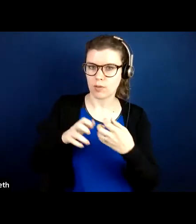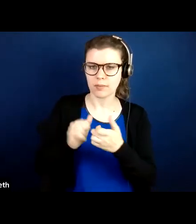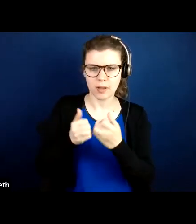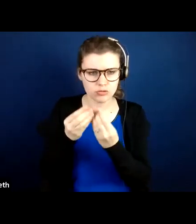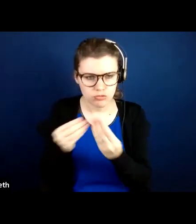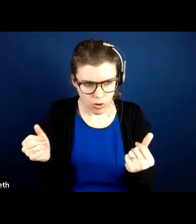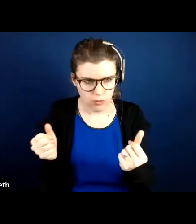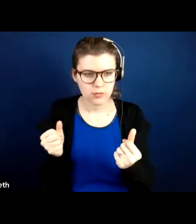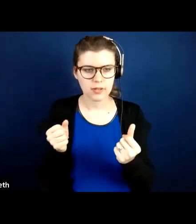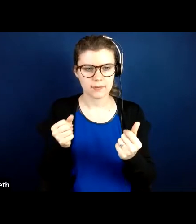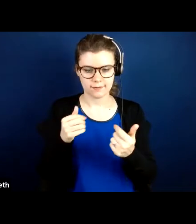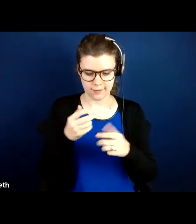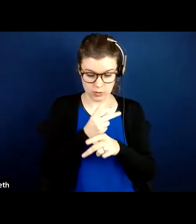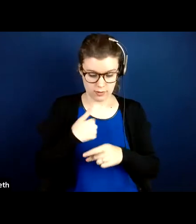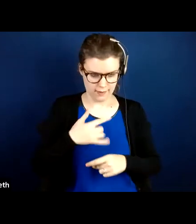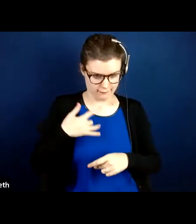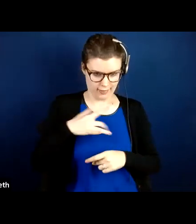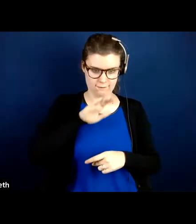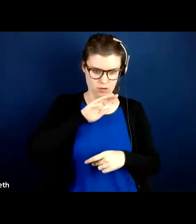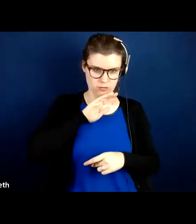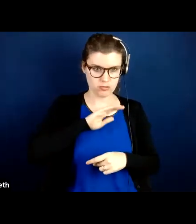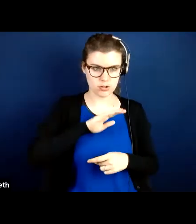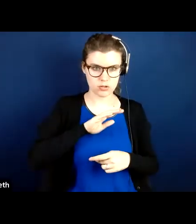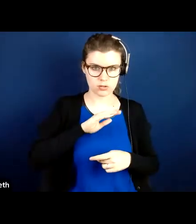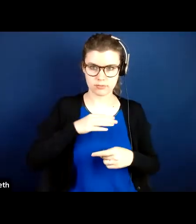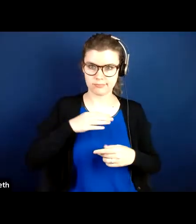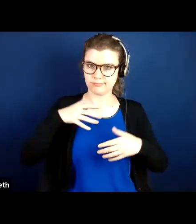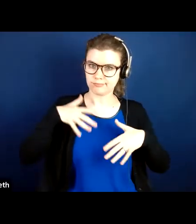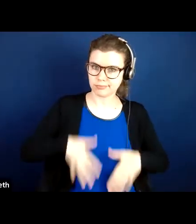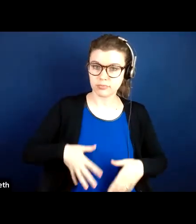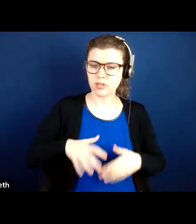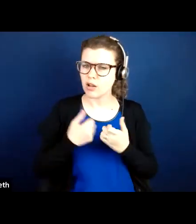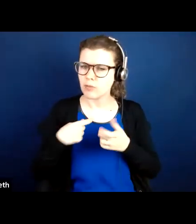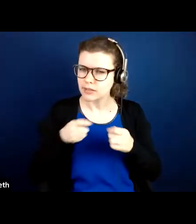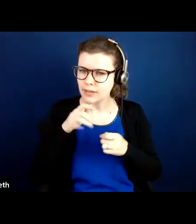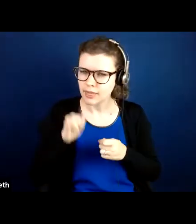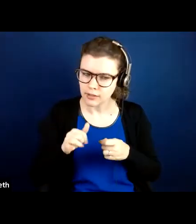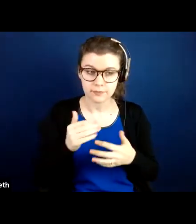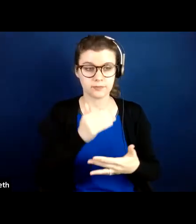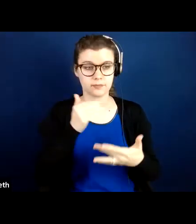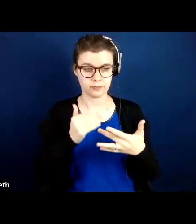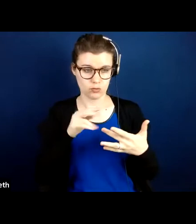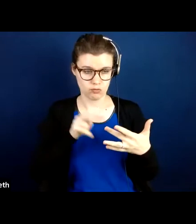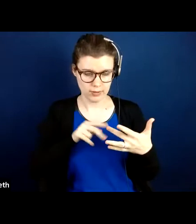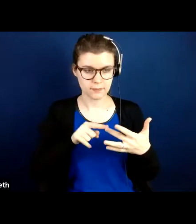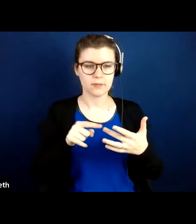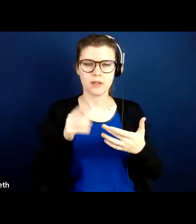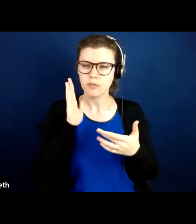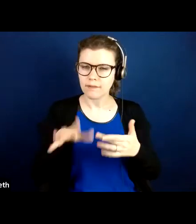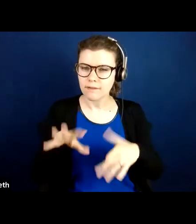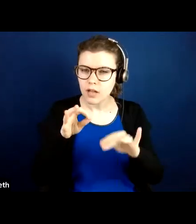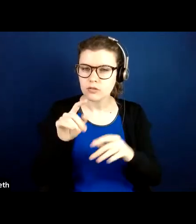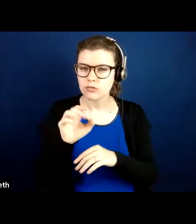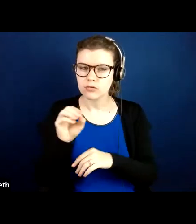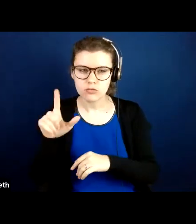They discover tools and skills that can make goal achievements, goal achievement easier, like communicating effectively and